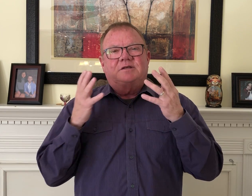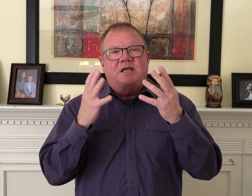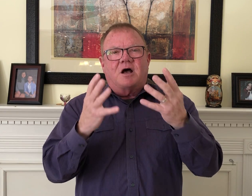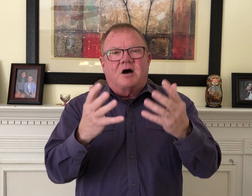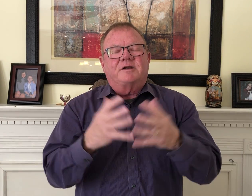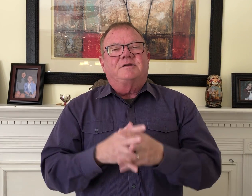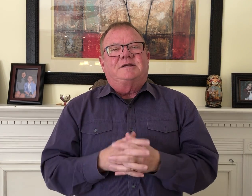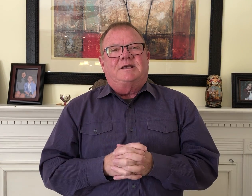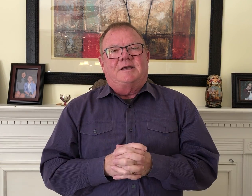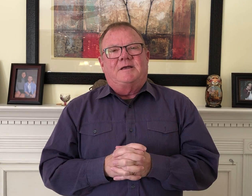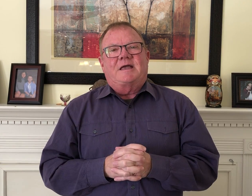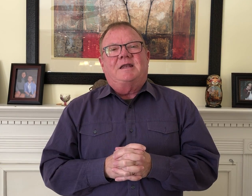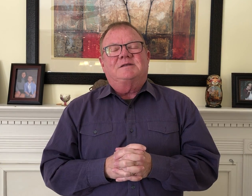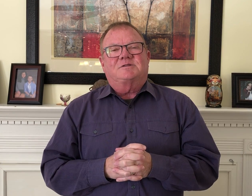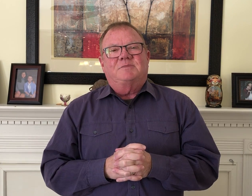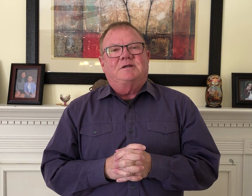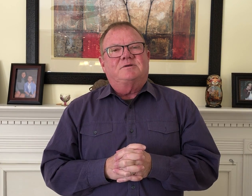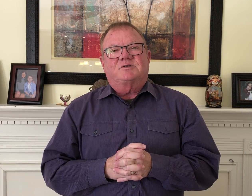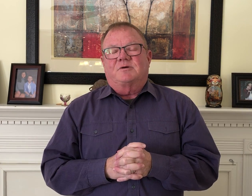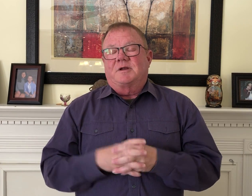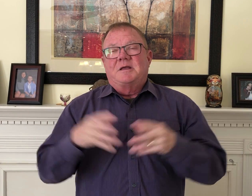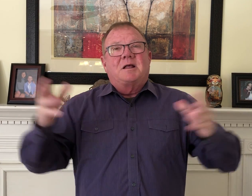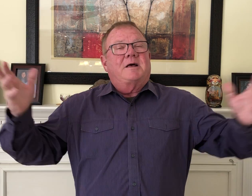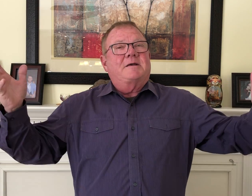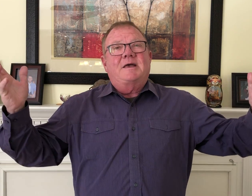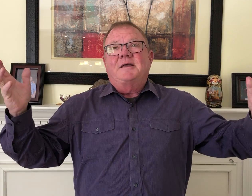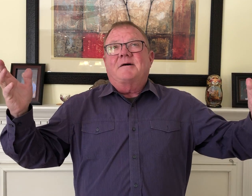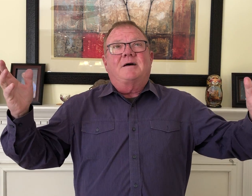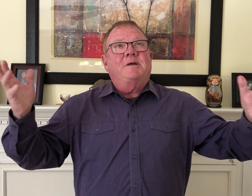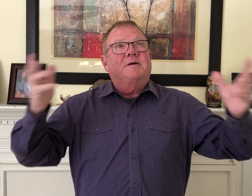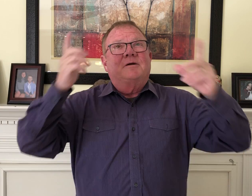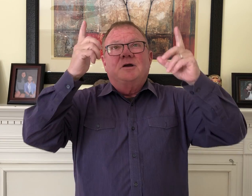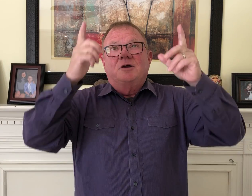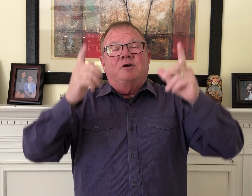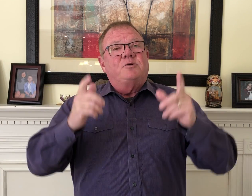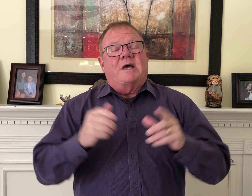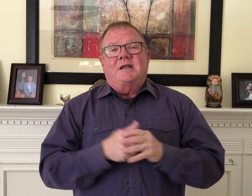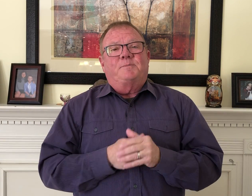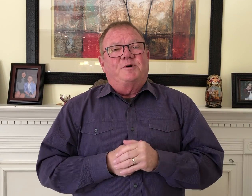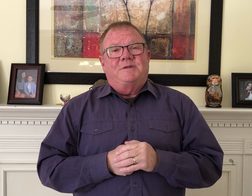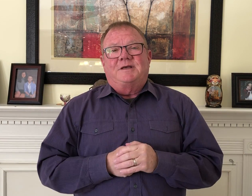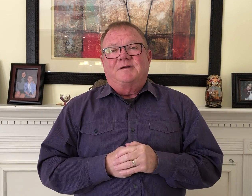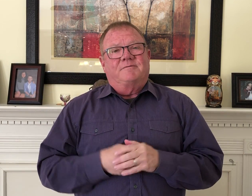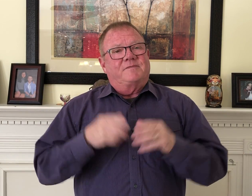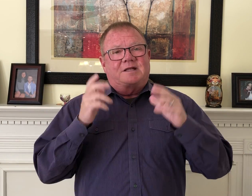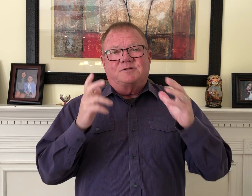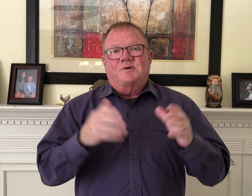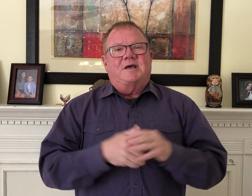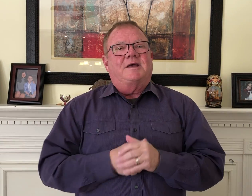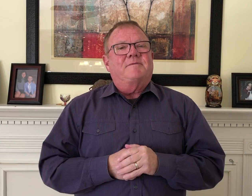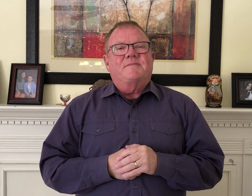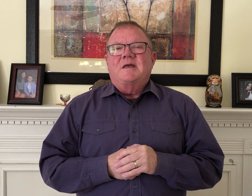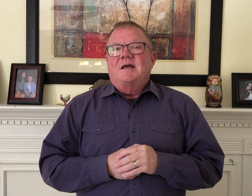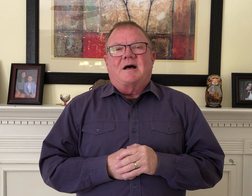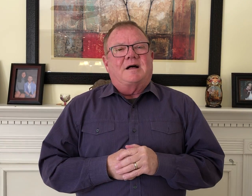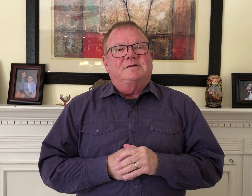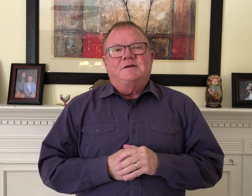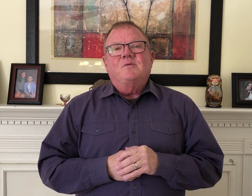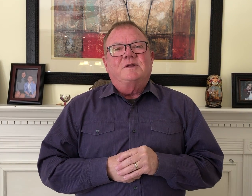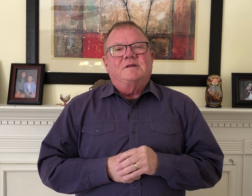honored the king and he submitted his authority. Like, hey, I'm here. You had to put me here. That's okay. I'll deal with